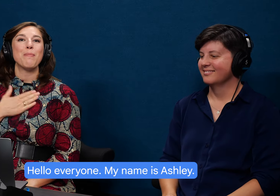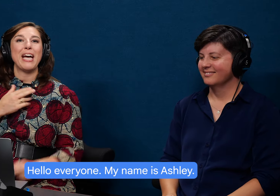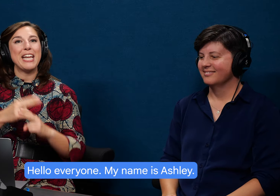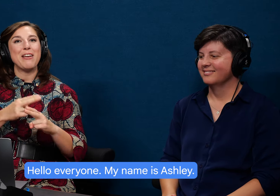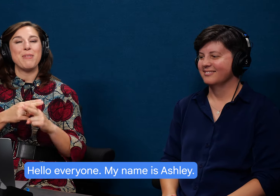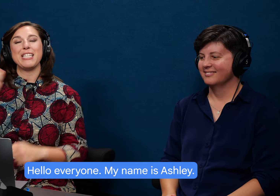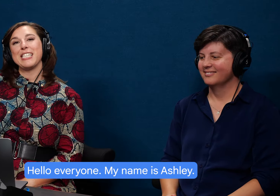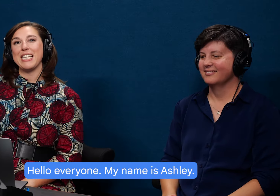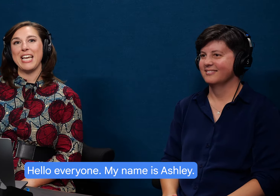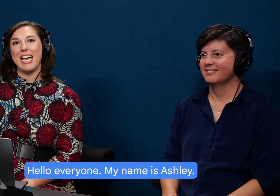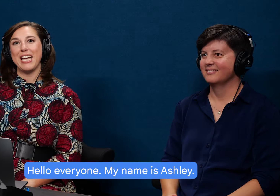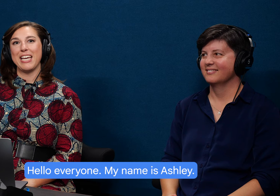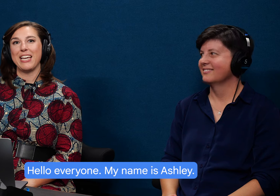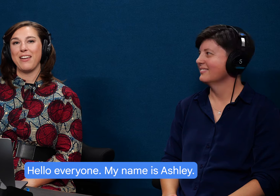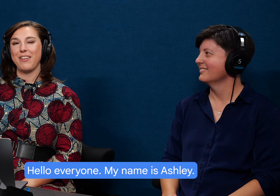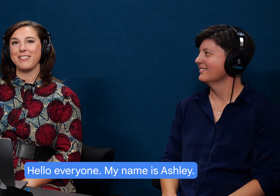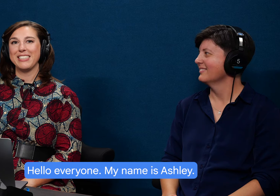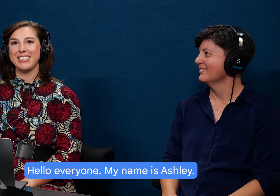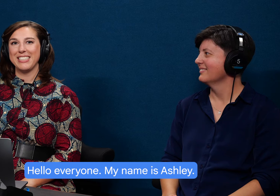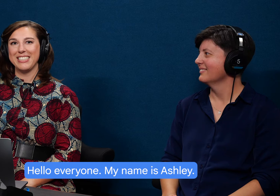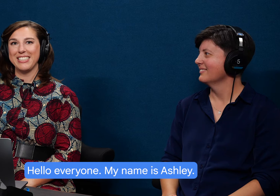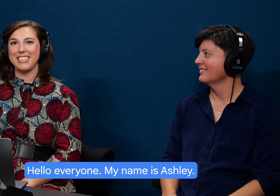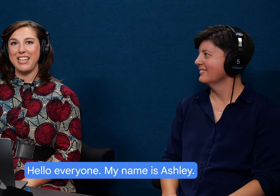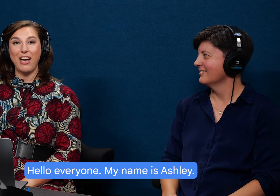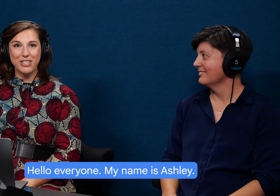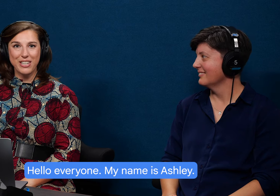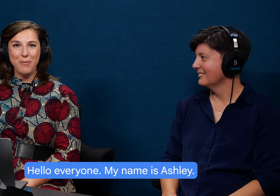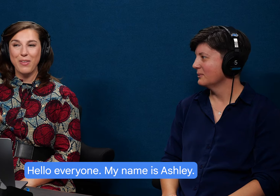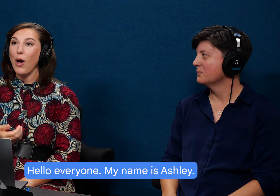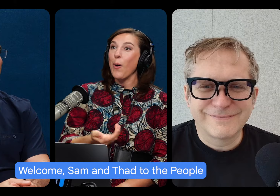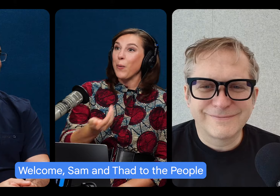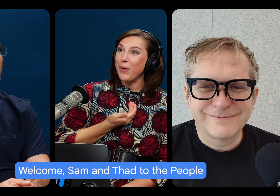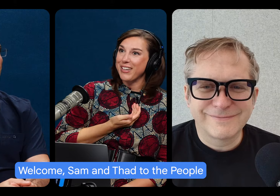My name is Ashley.